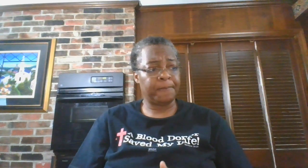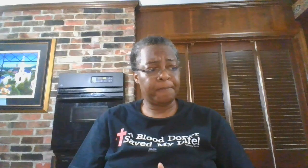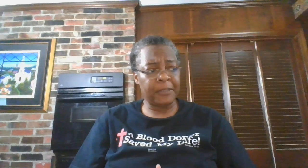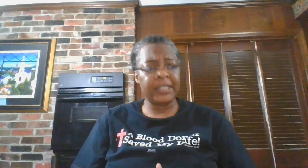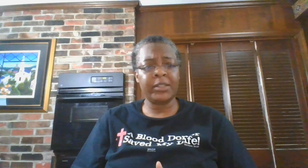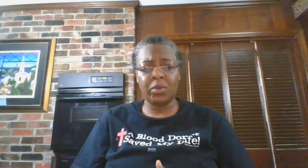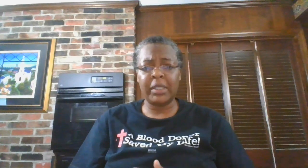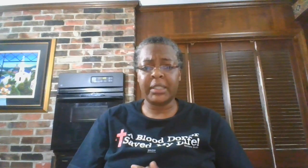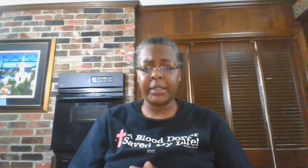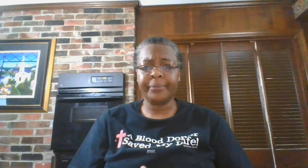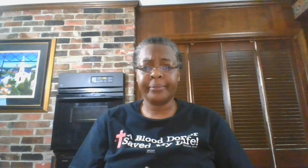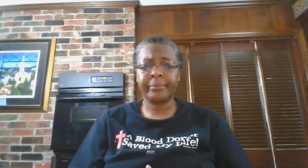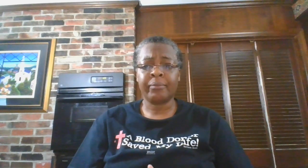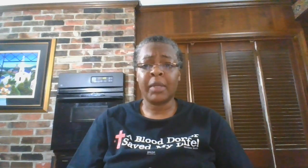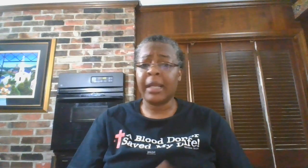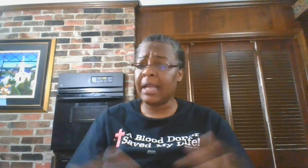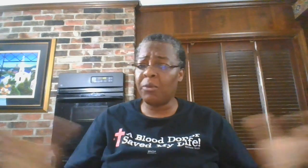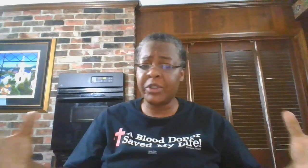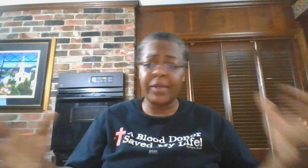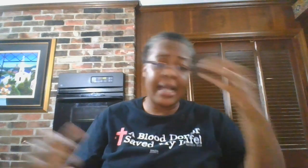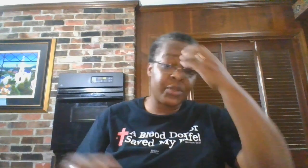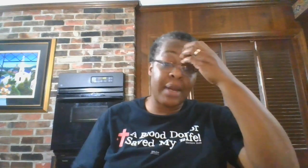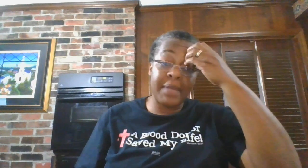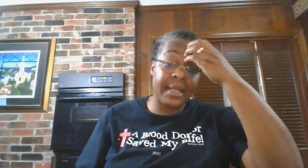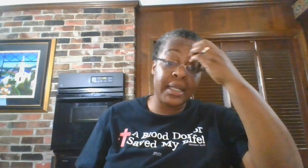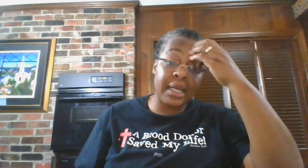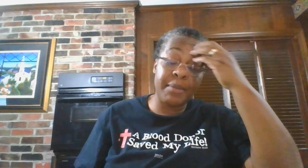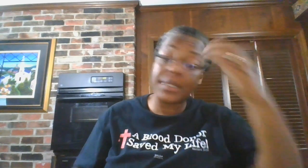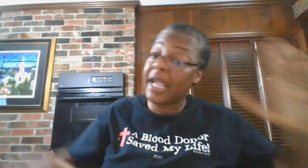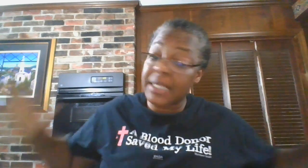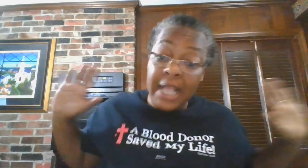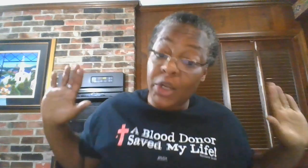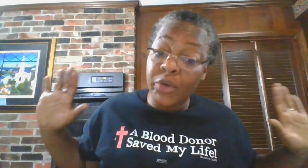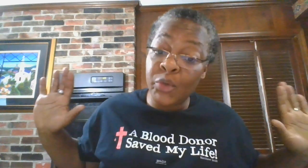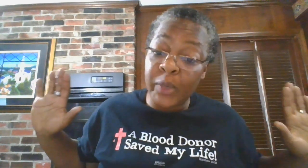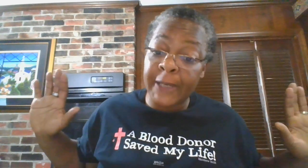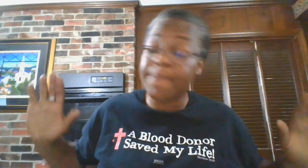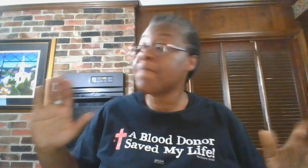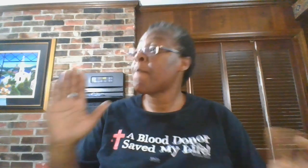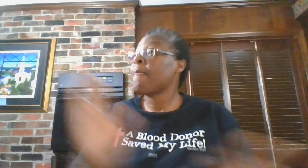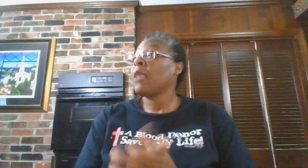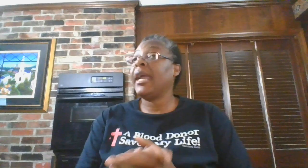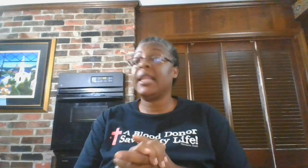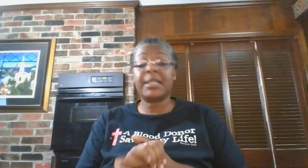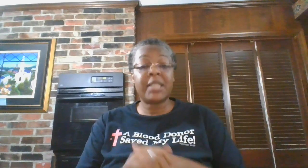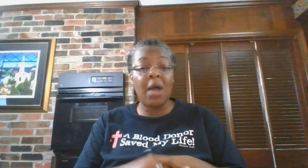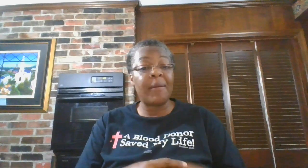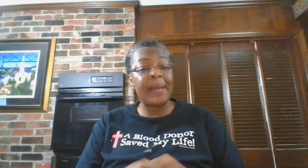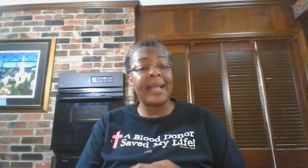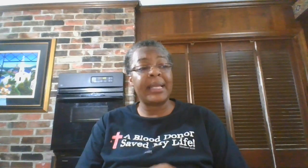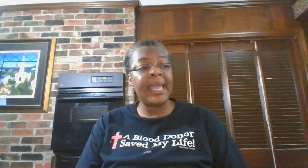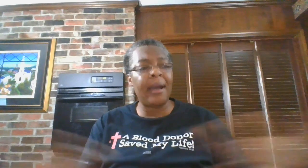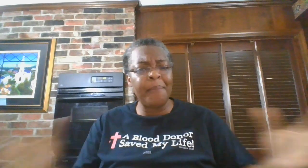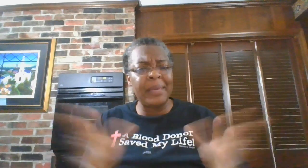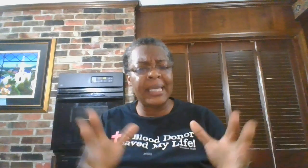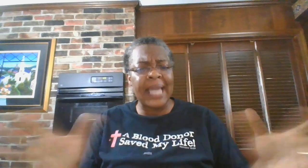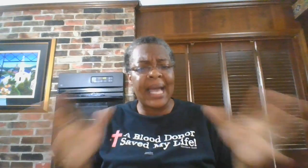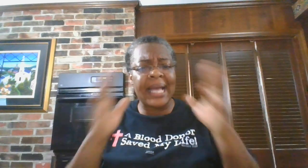This is a question. And I want you guys to drop down in the comments, as I know you will. And let's talk about it. Help me, guys.